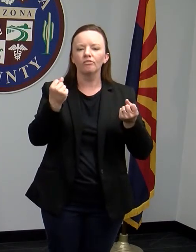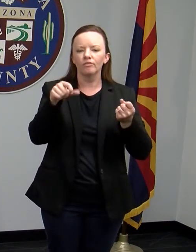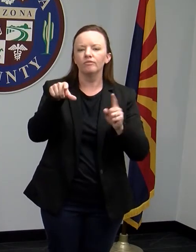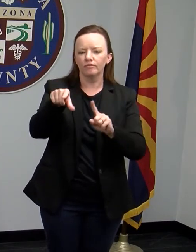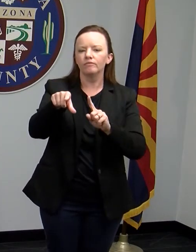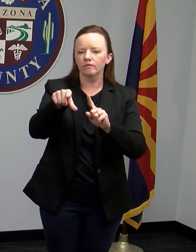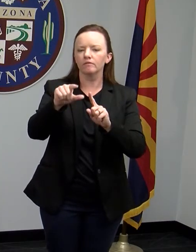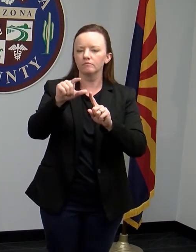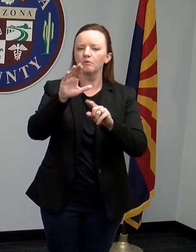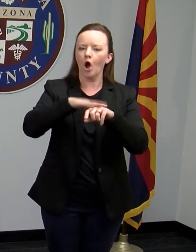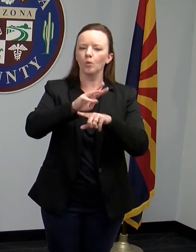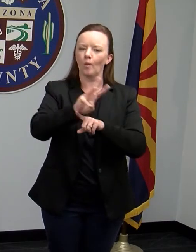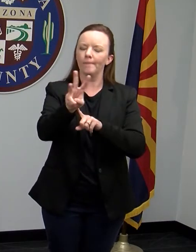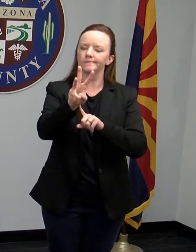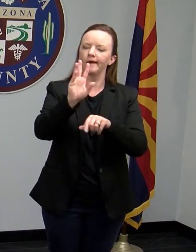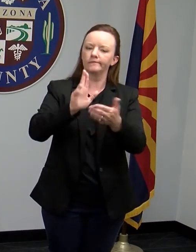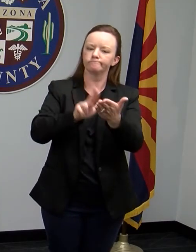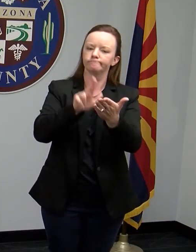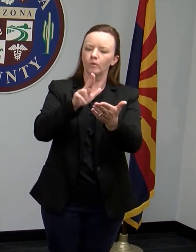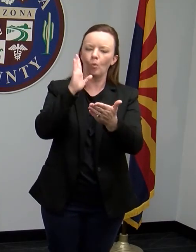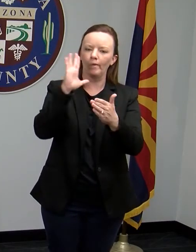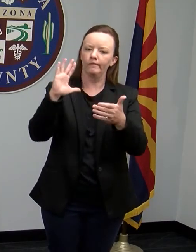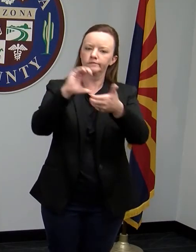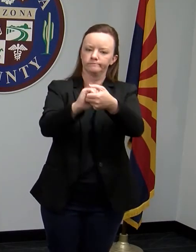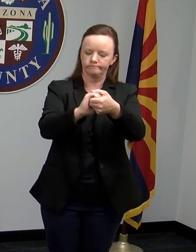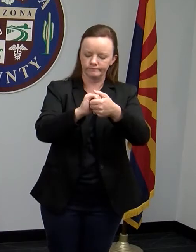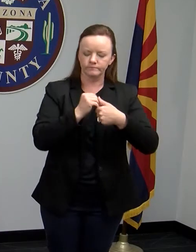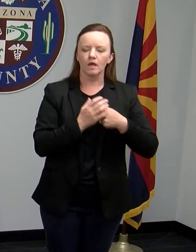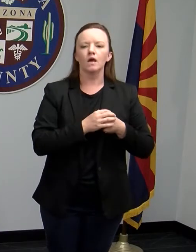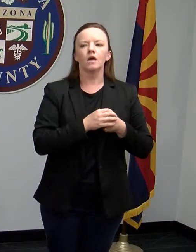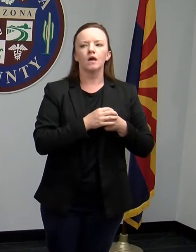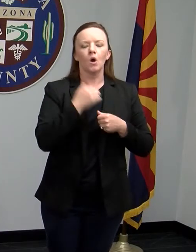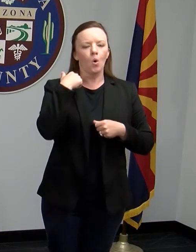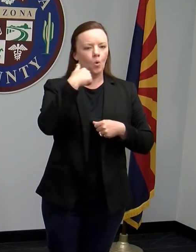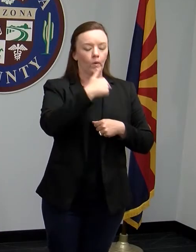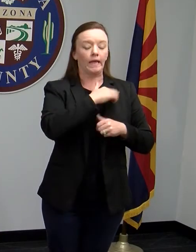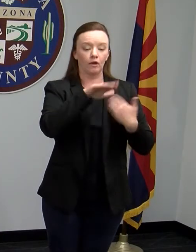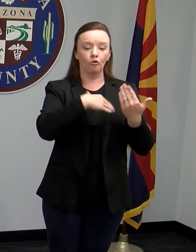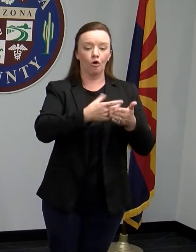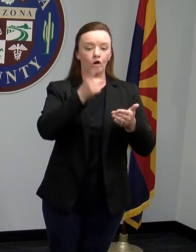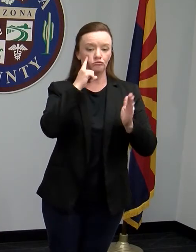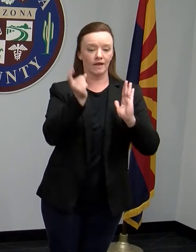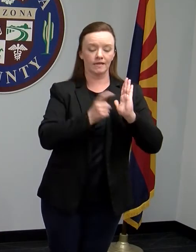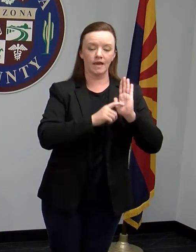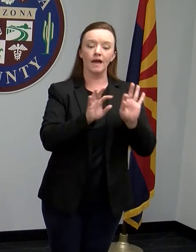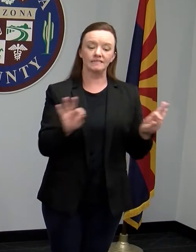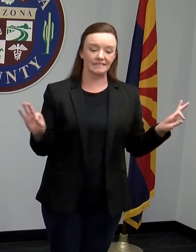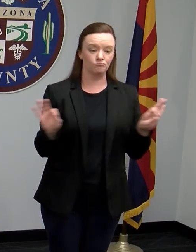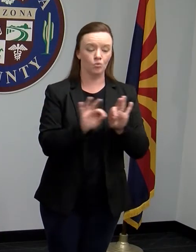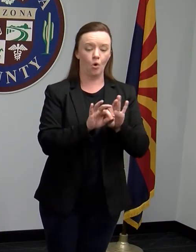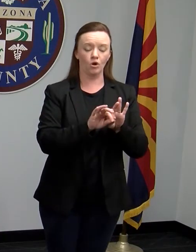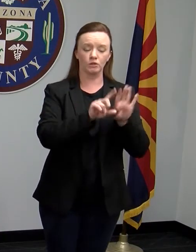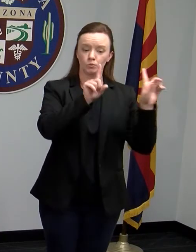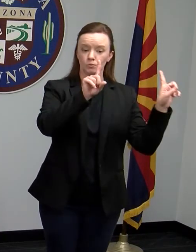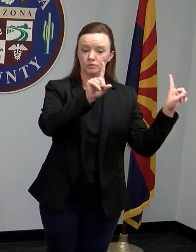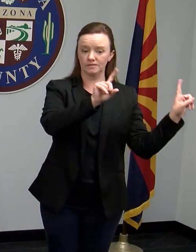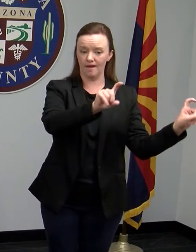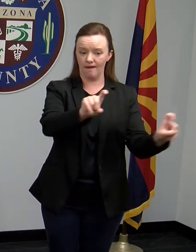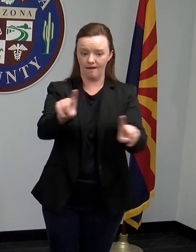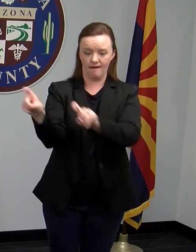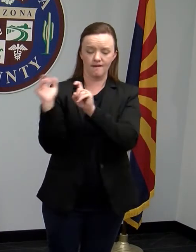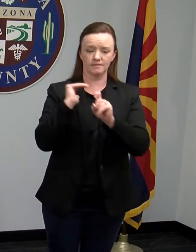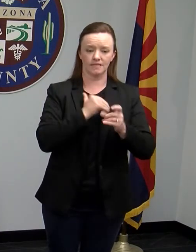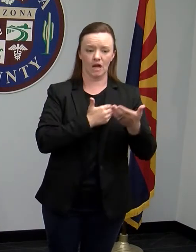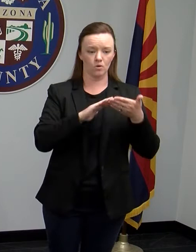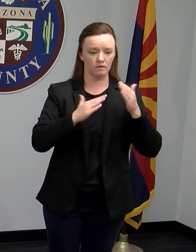and they're going to be helping at those various locations. We obviously all recognize that there is an importance of testing in our community as